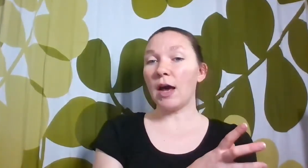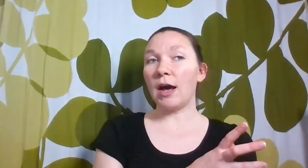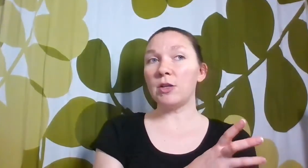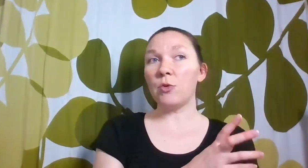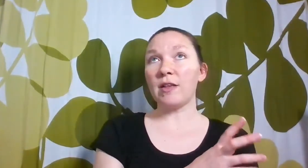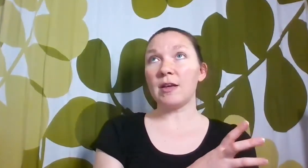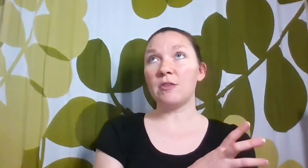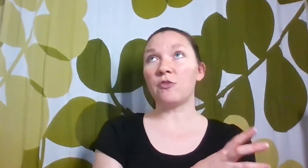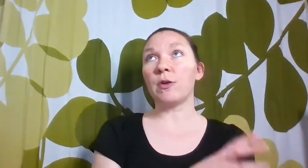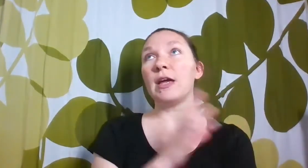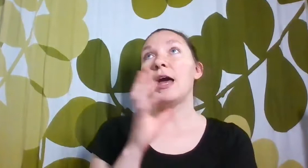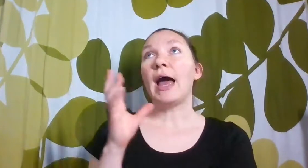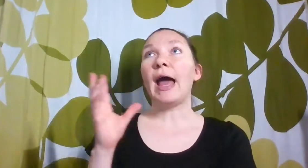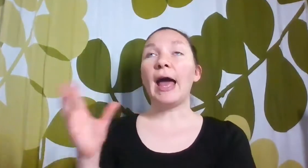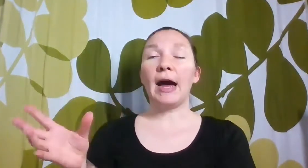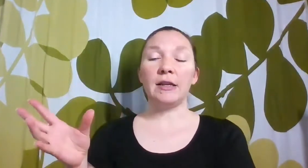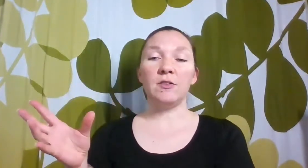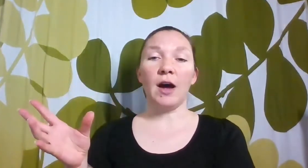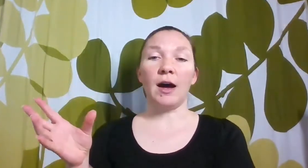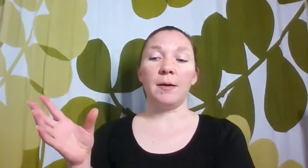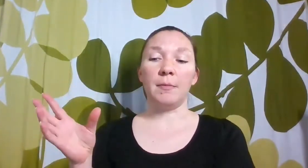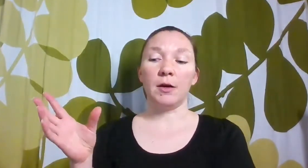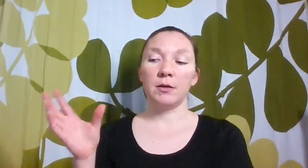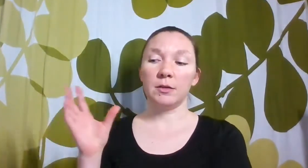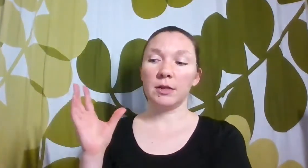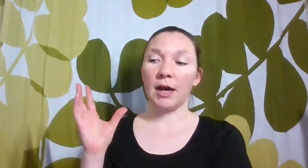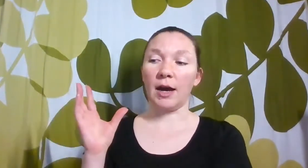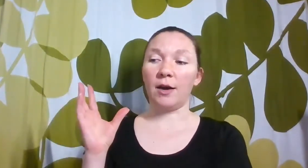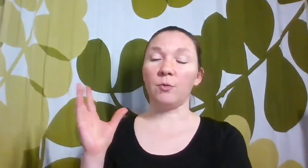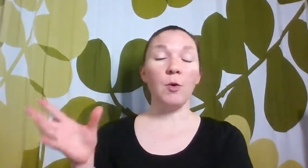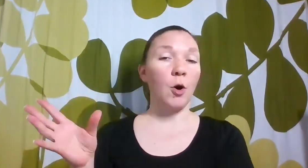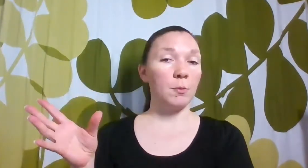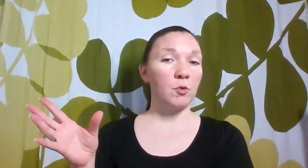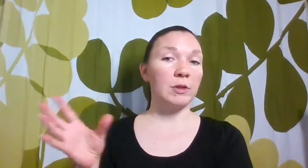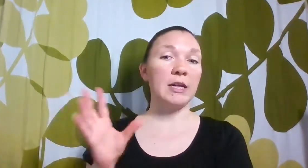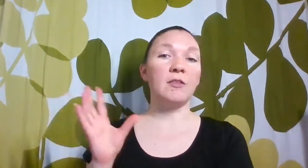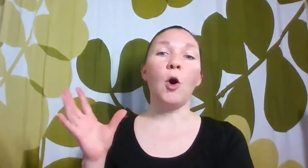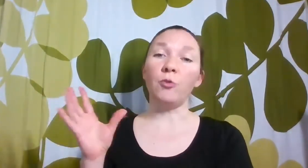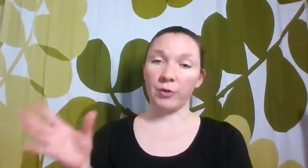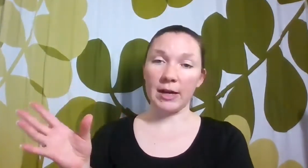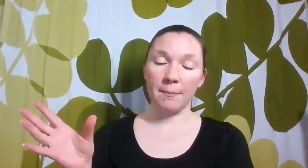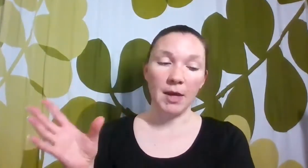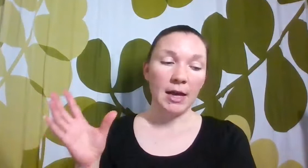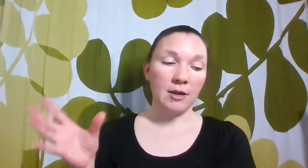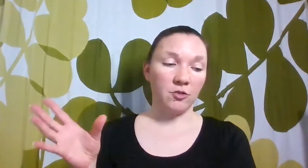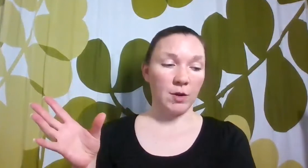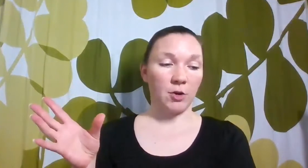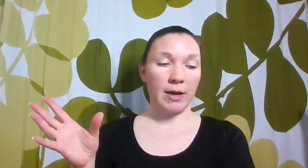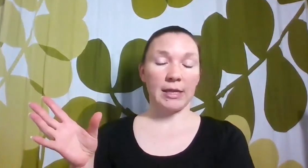U.S. and Woke Homeschooling's Oh Freedom History curriculum.